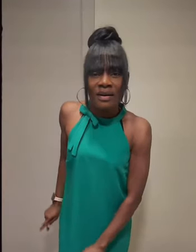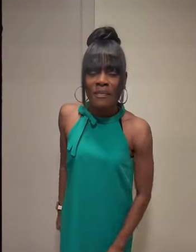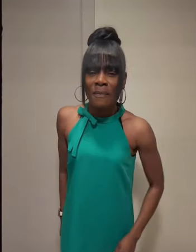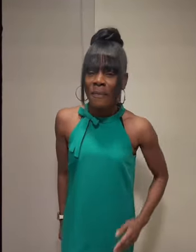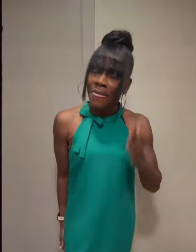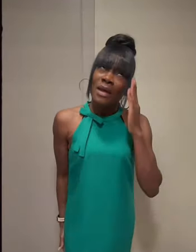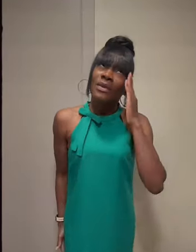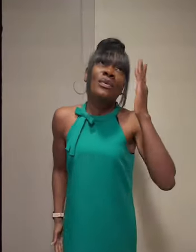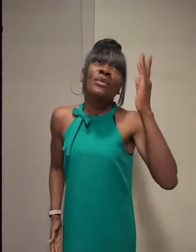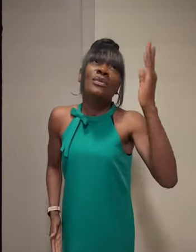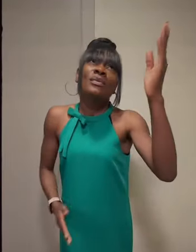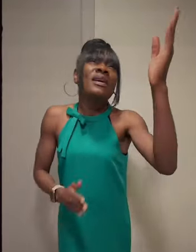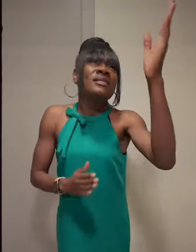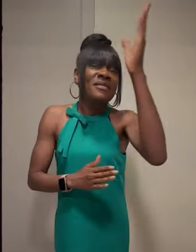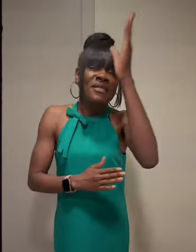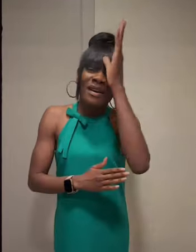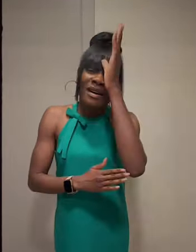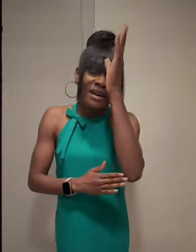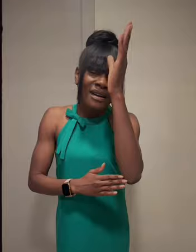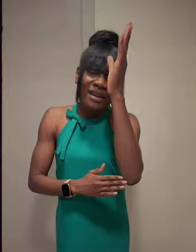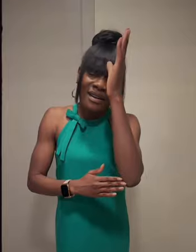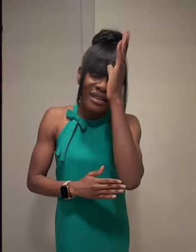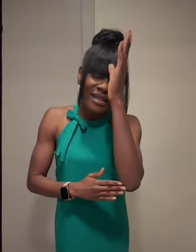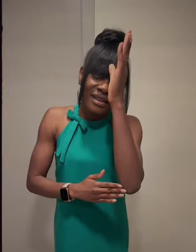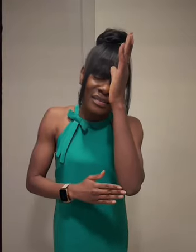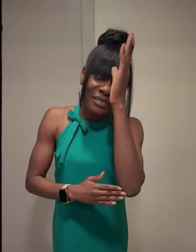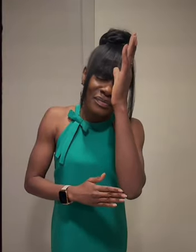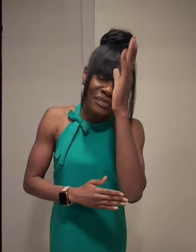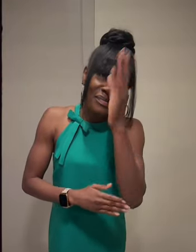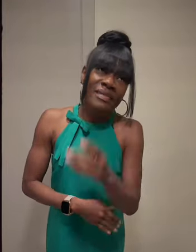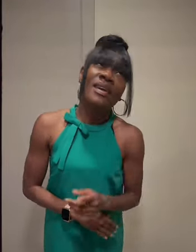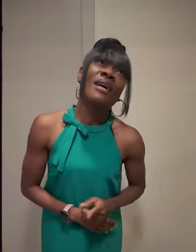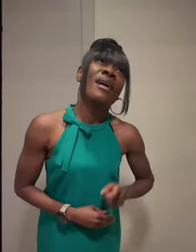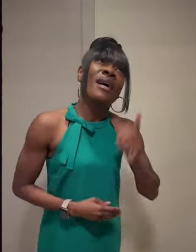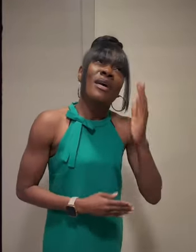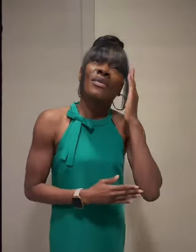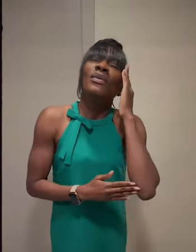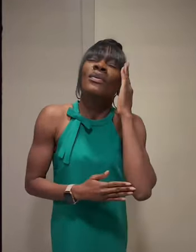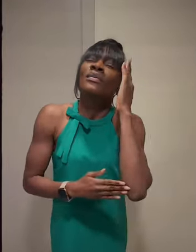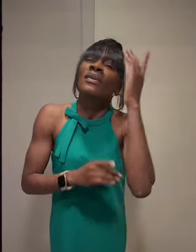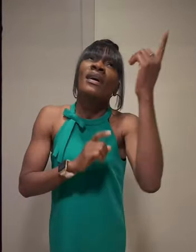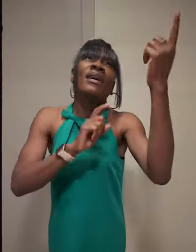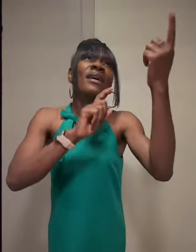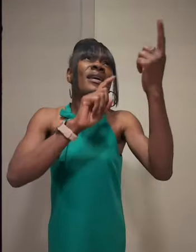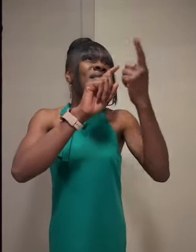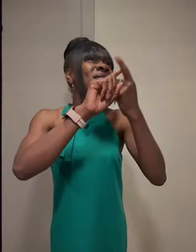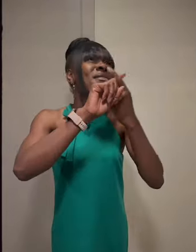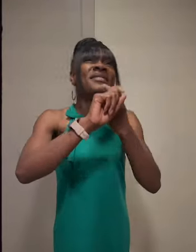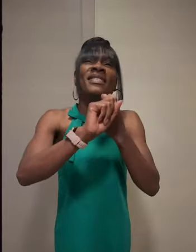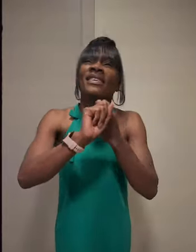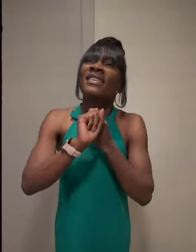I've known you as a father I've known you as a man